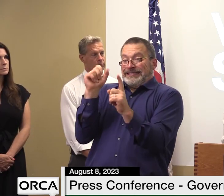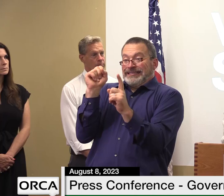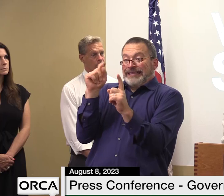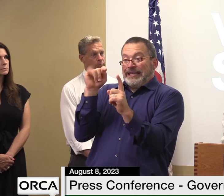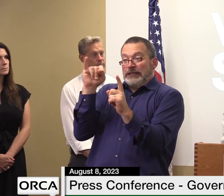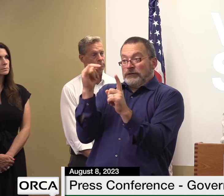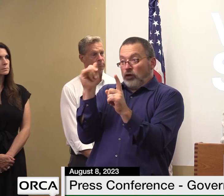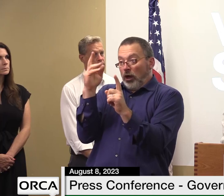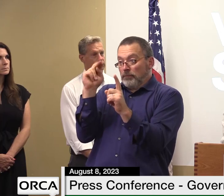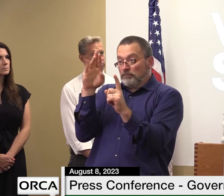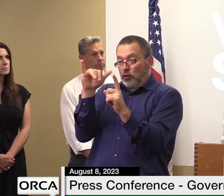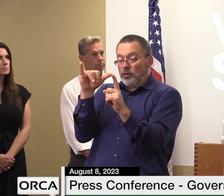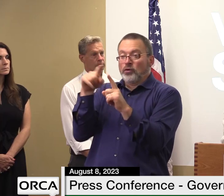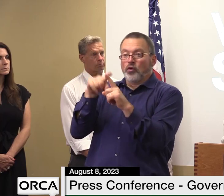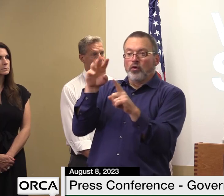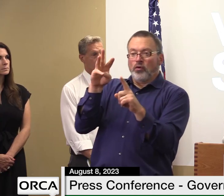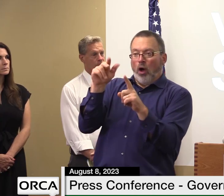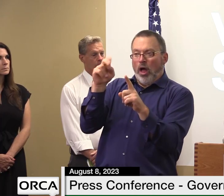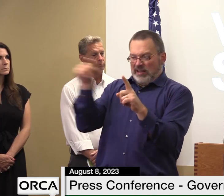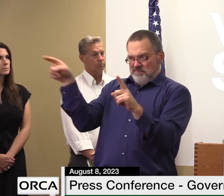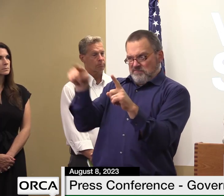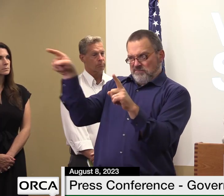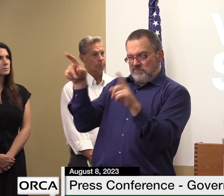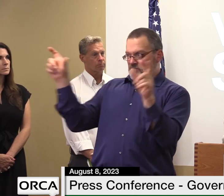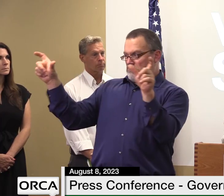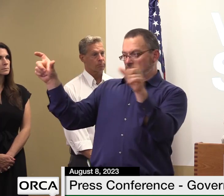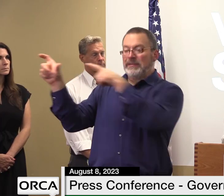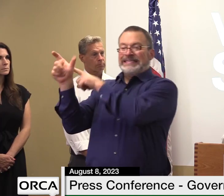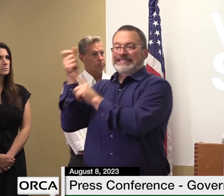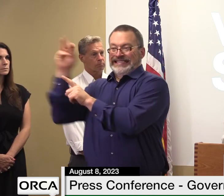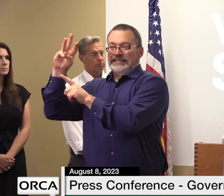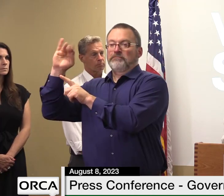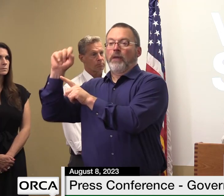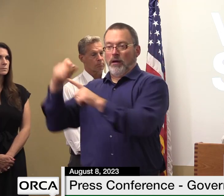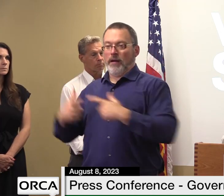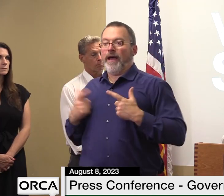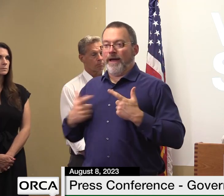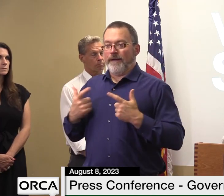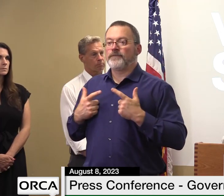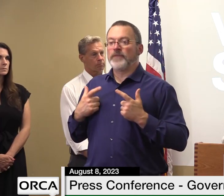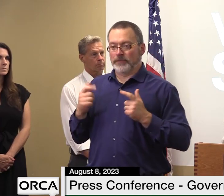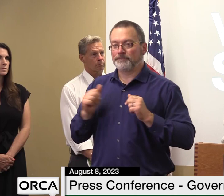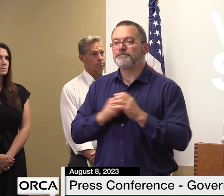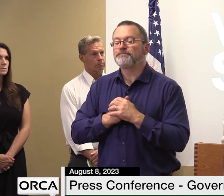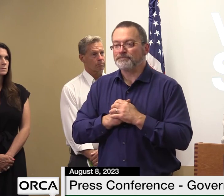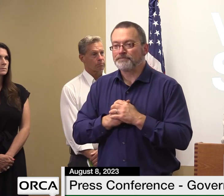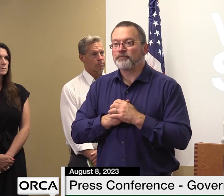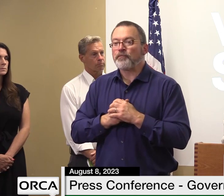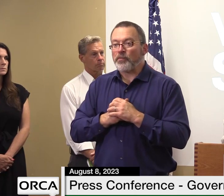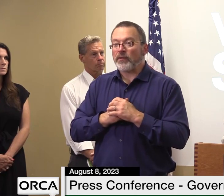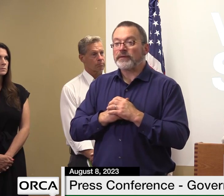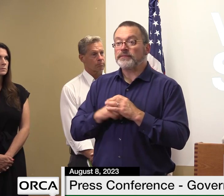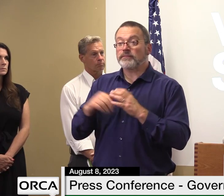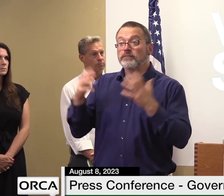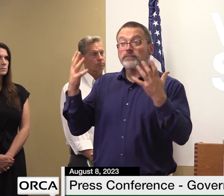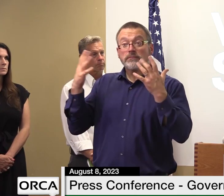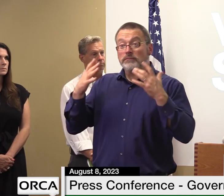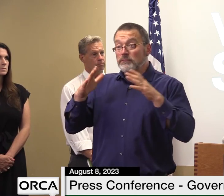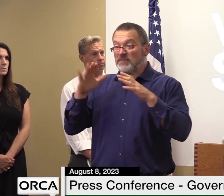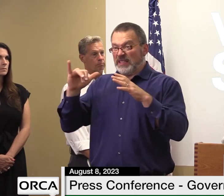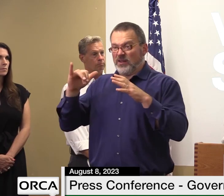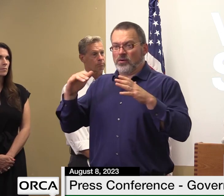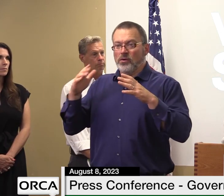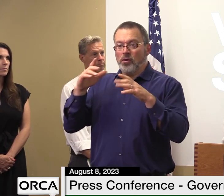is now fully open for public use these openings represent 49.8